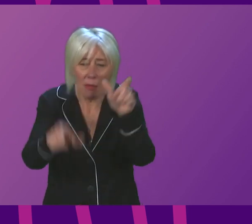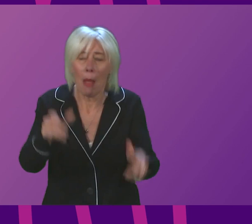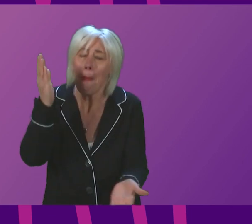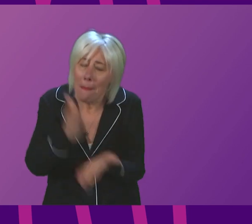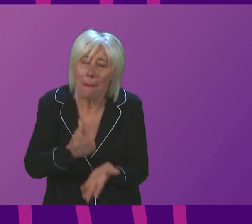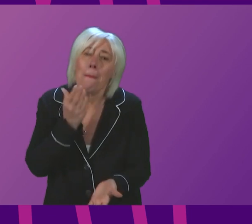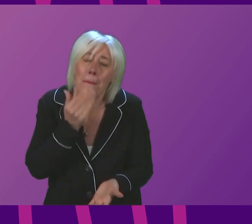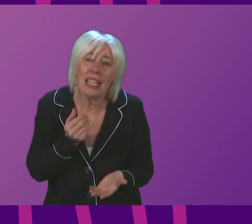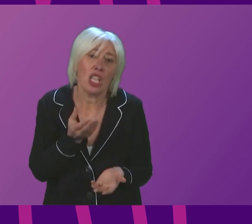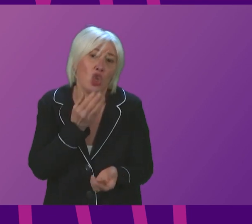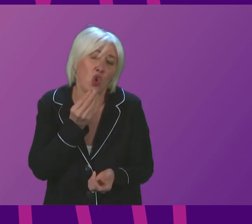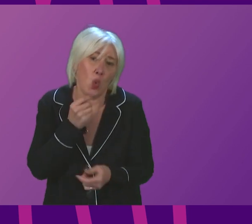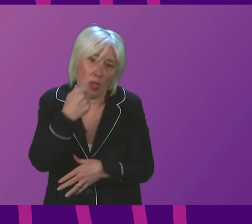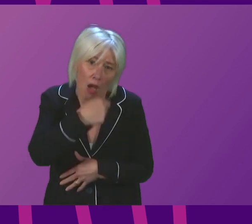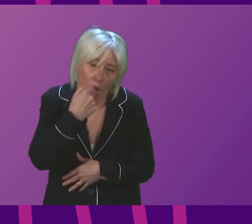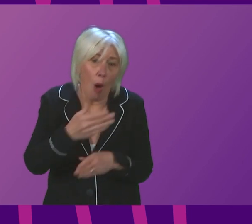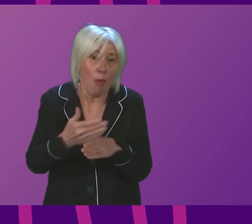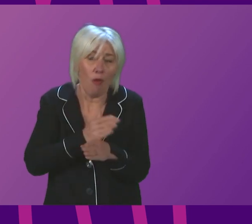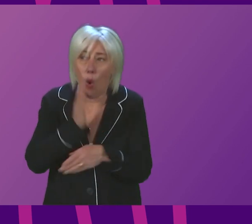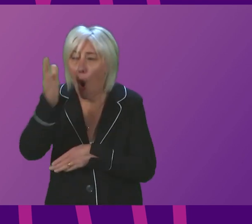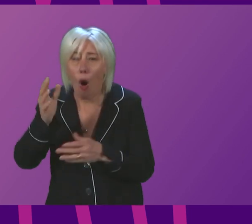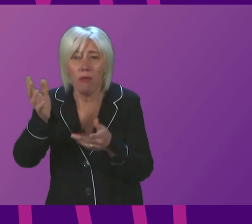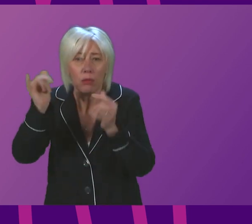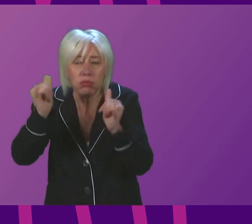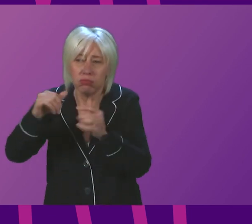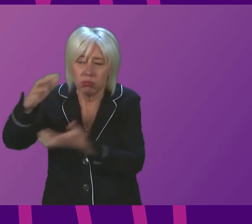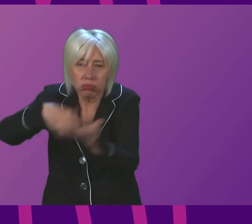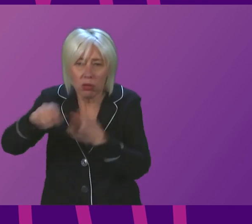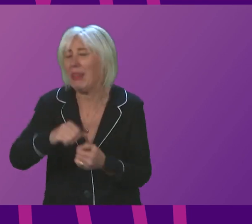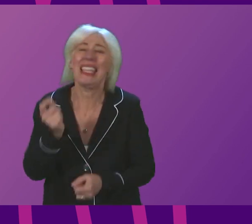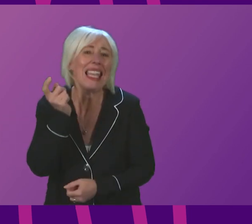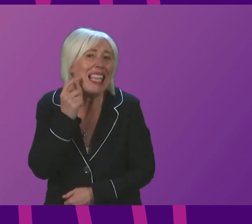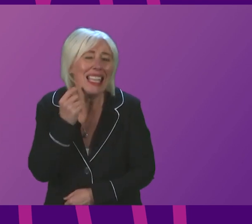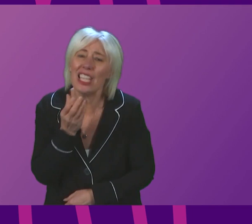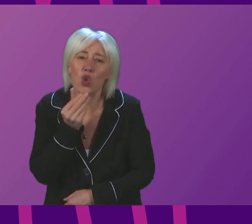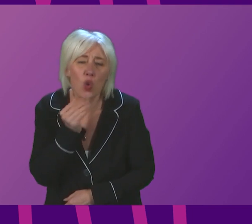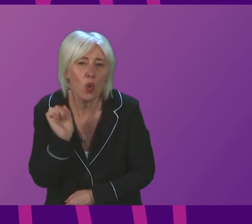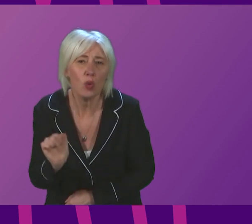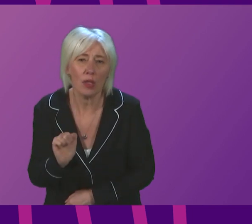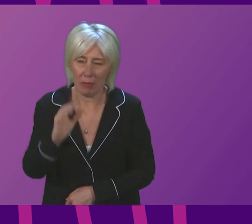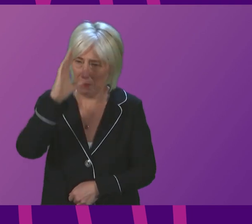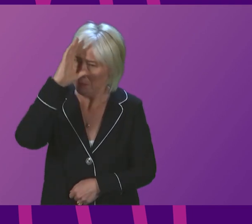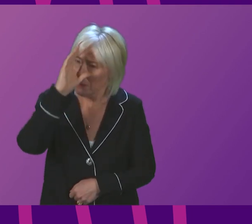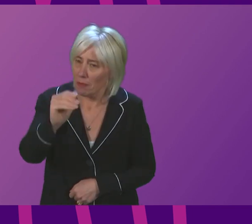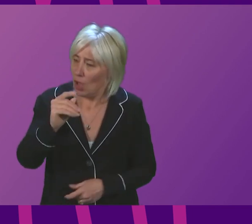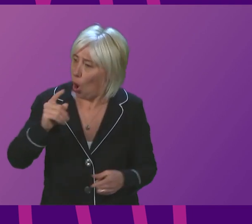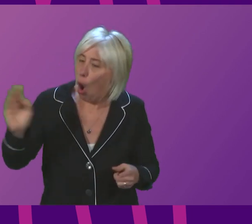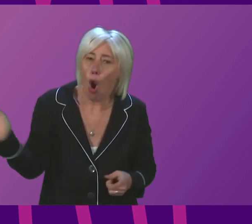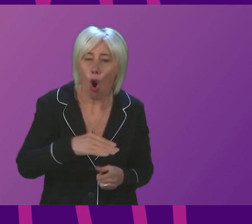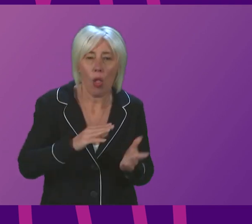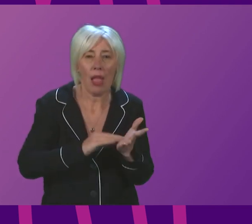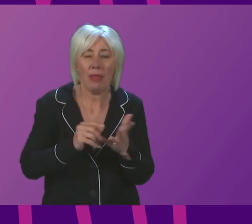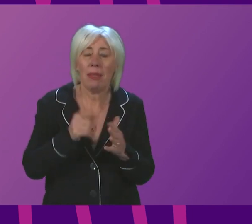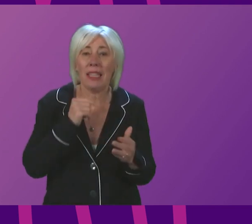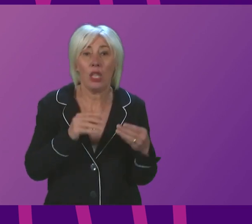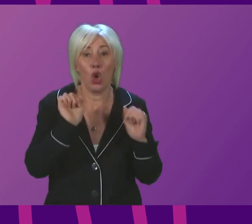mixing with other people. They are also really easy to use. I would repeat my request to members across this chamber to lead